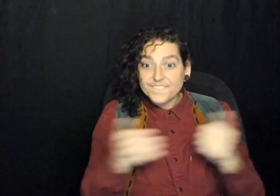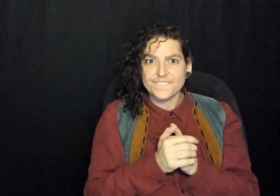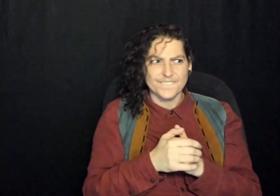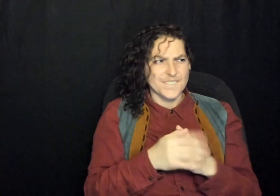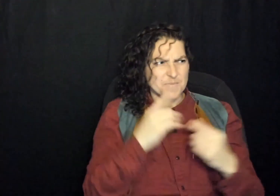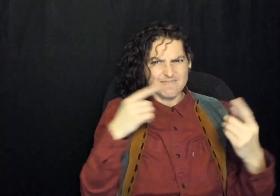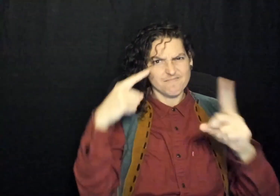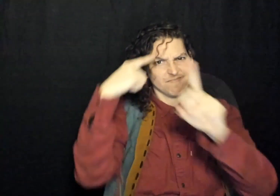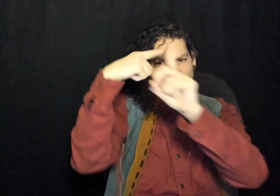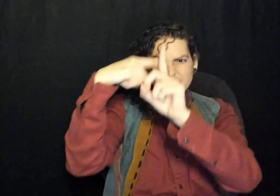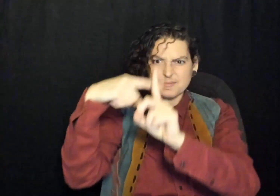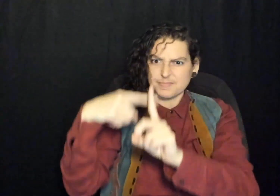but they're all positive.